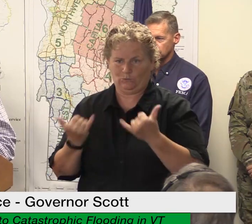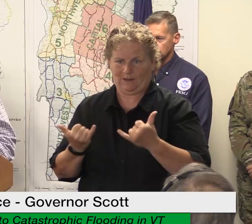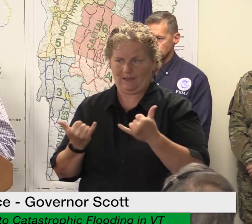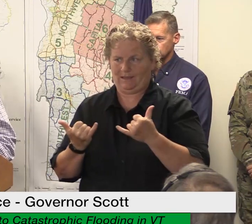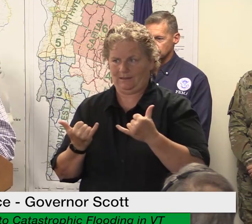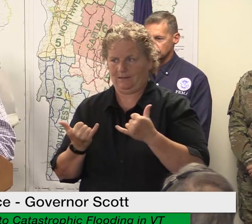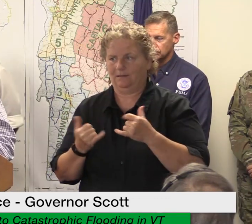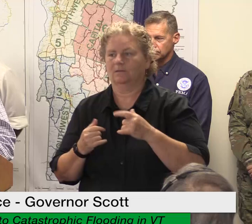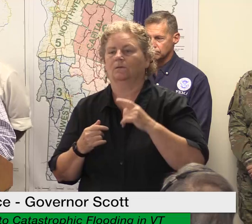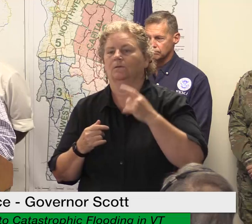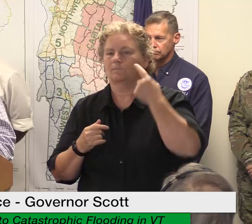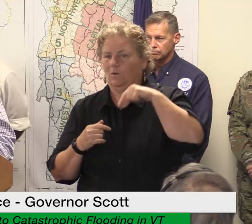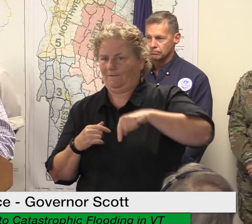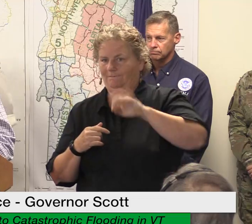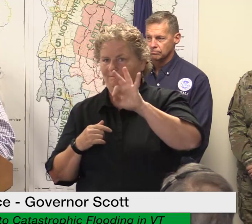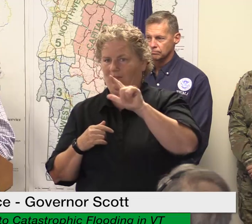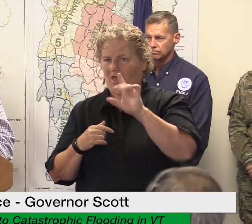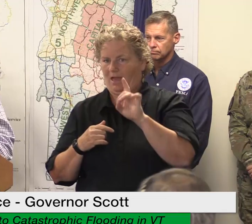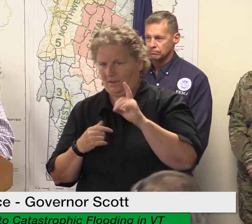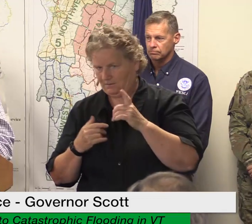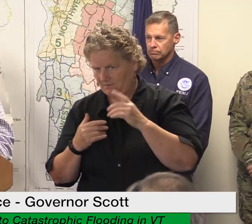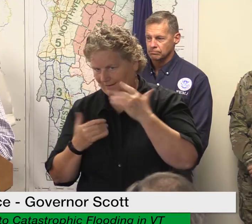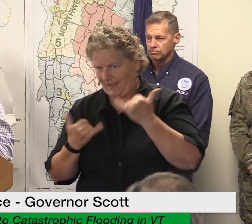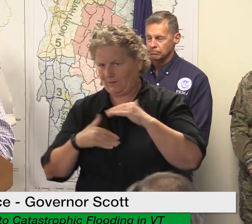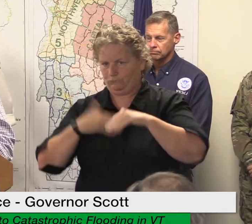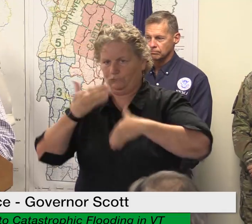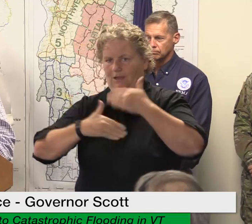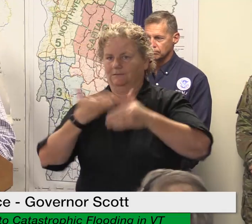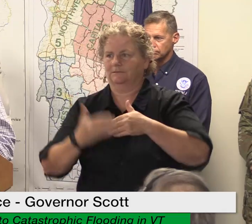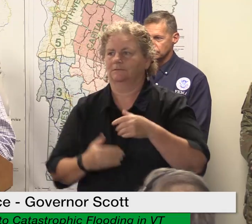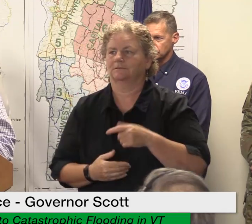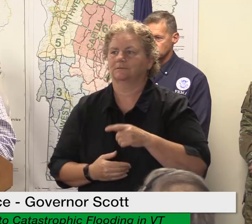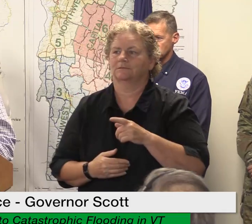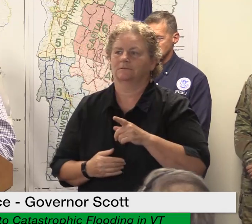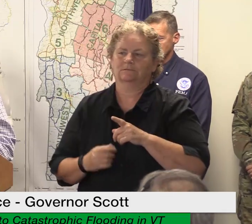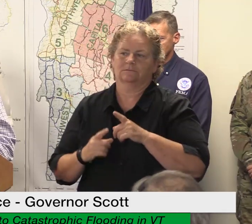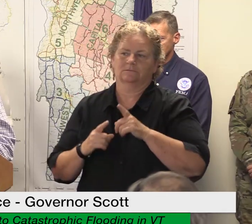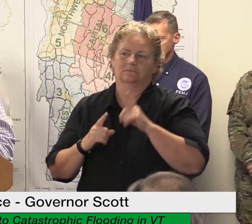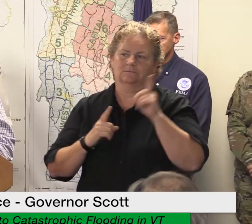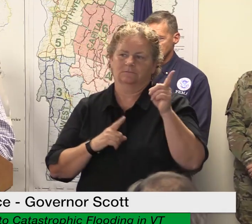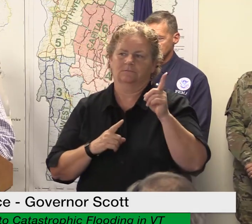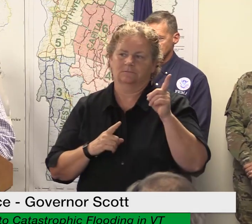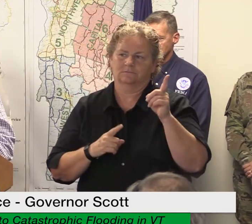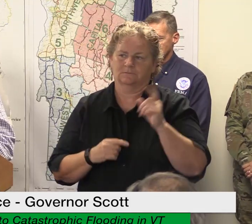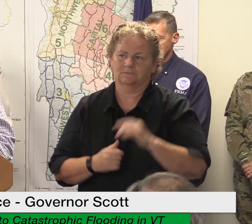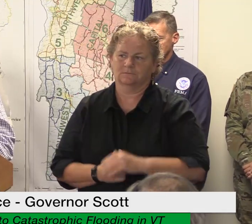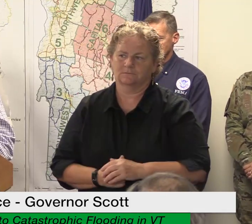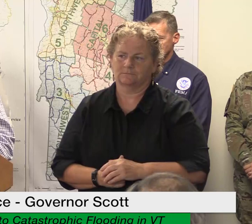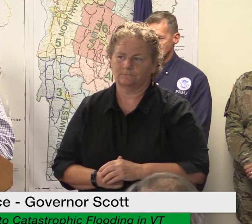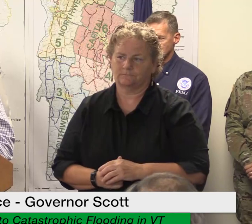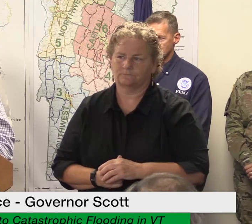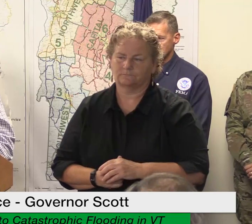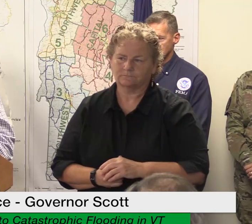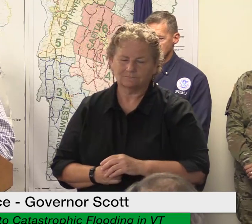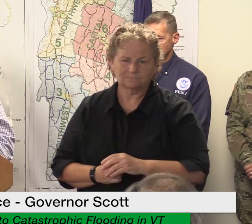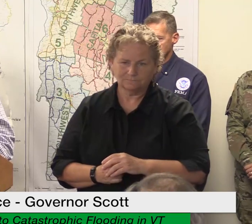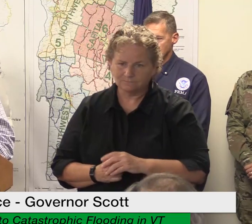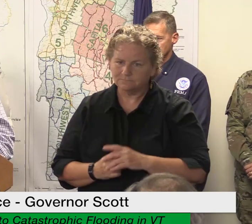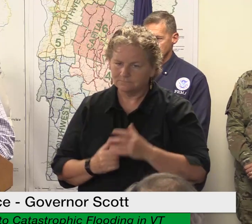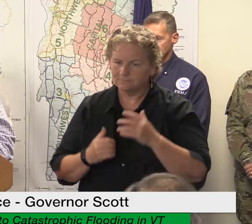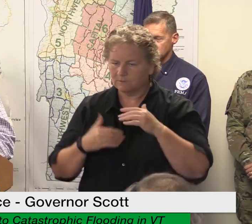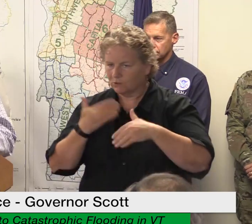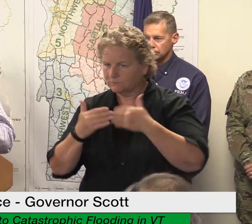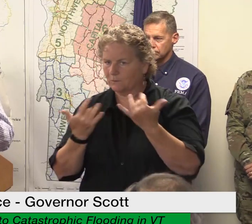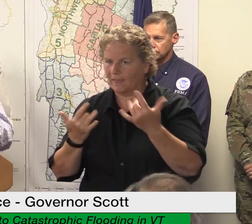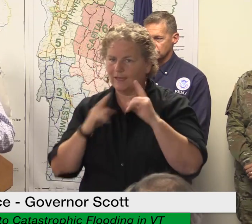and we did get some new figures for you the last time we were together i think we had about 7 000 acres that were impacted by the flood